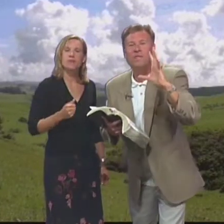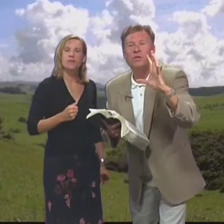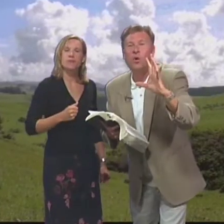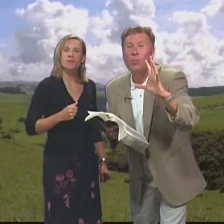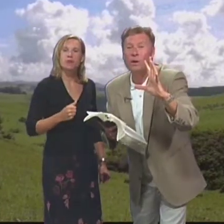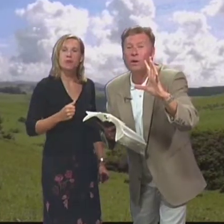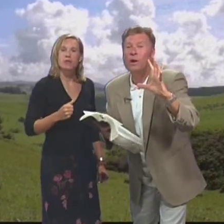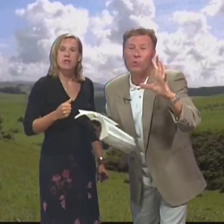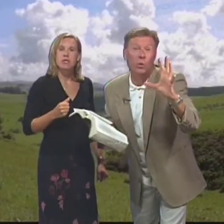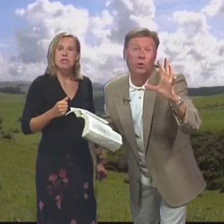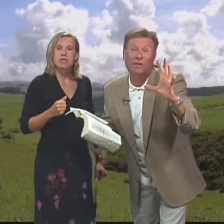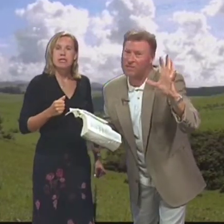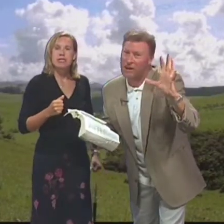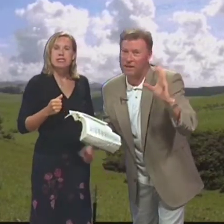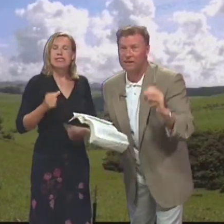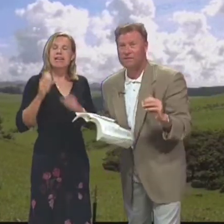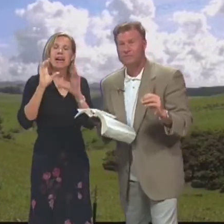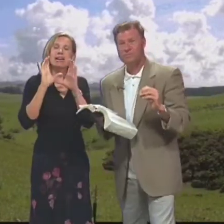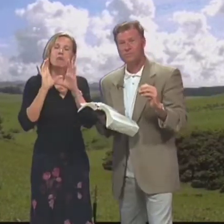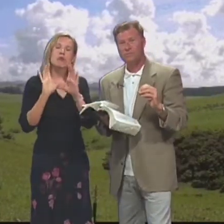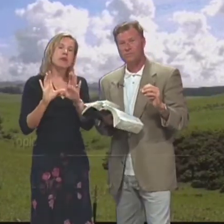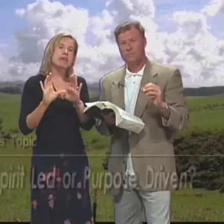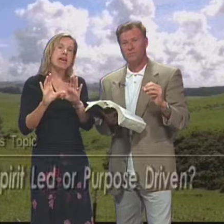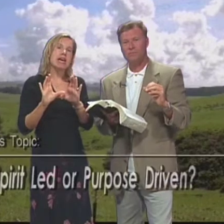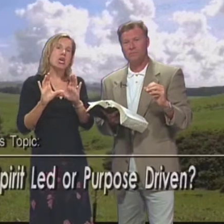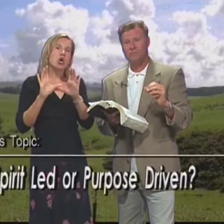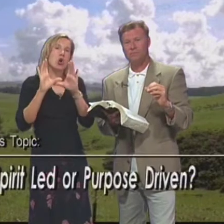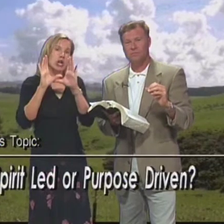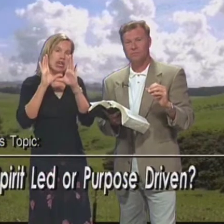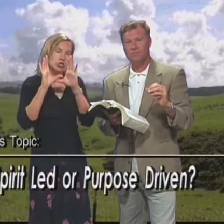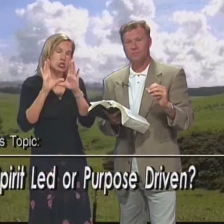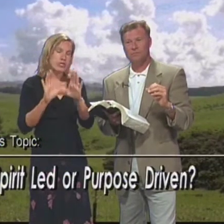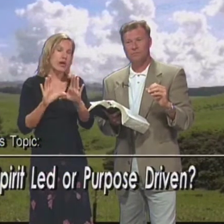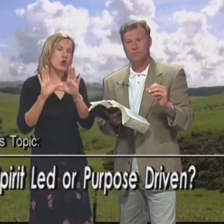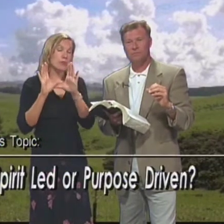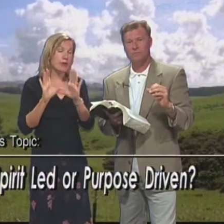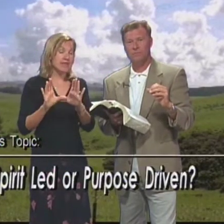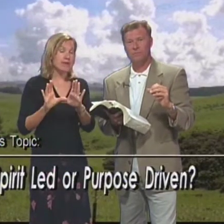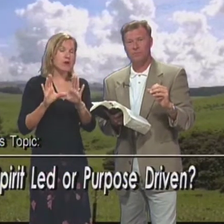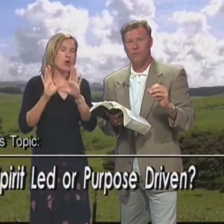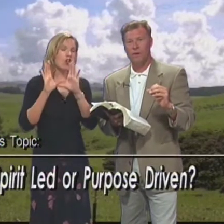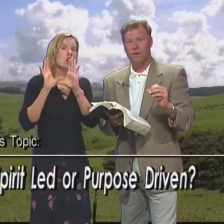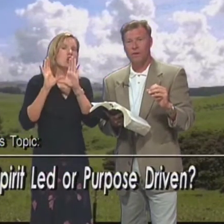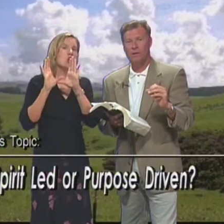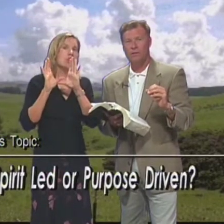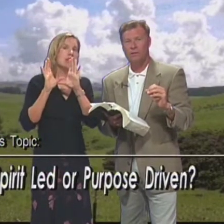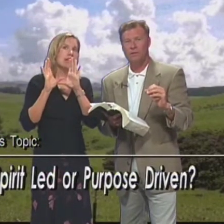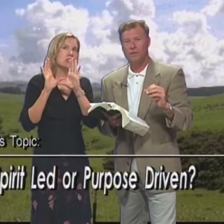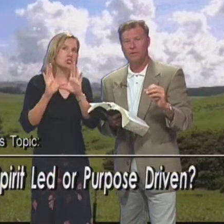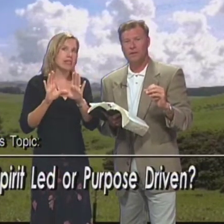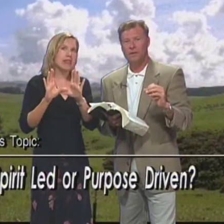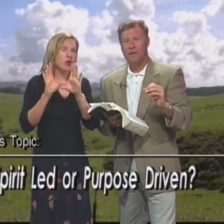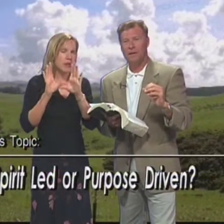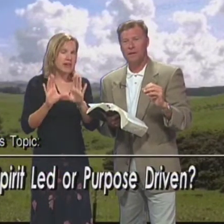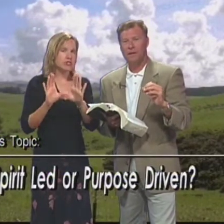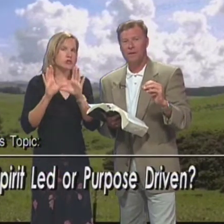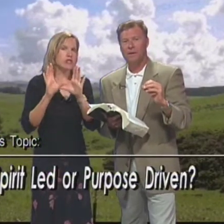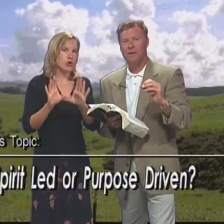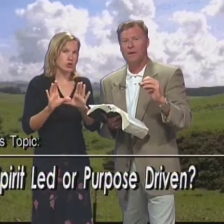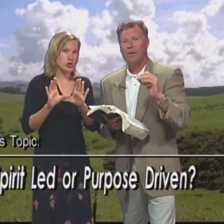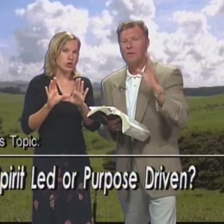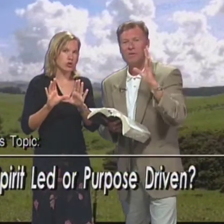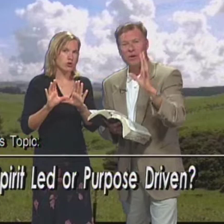Fits the corporate world Fine Se encaja muy bien Con la sociedad Corporativa Con la sociedad De